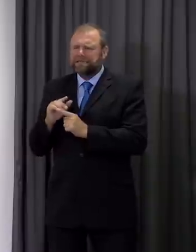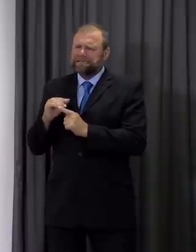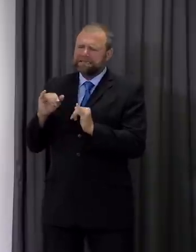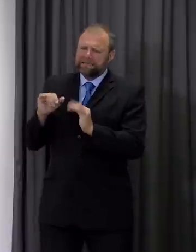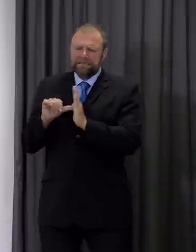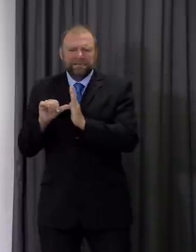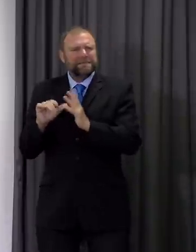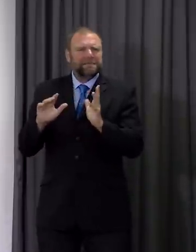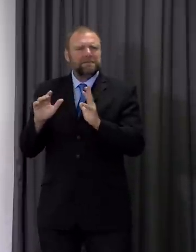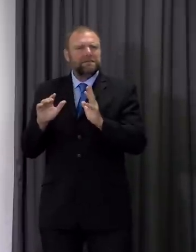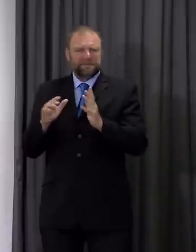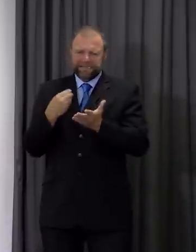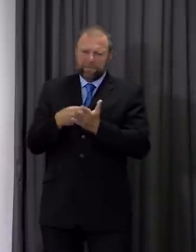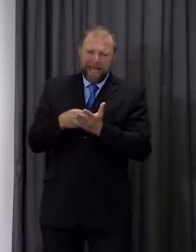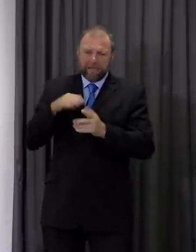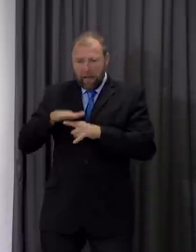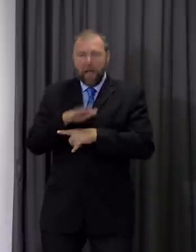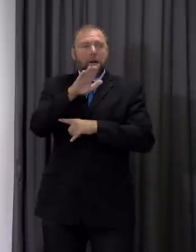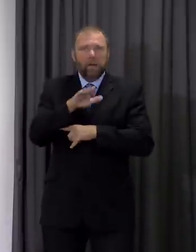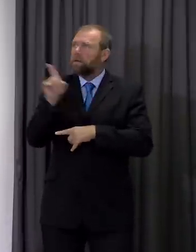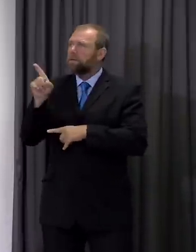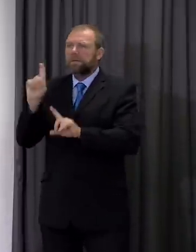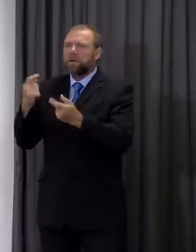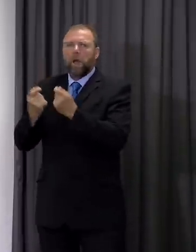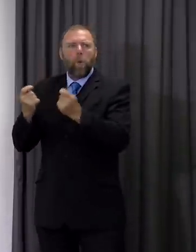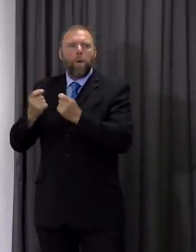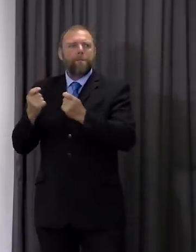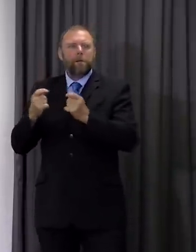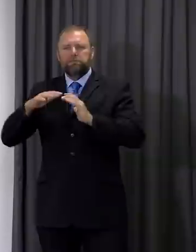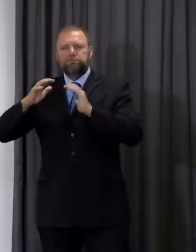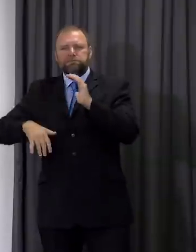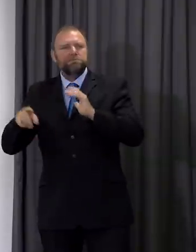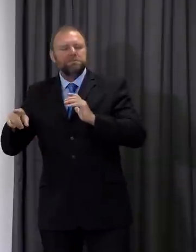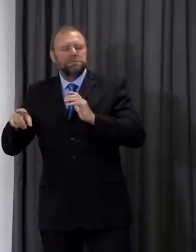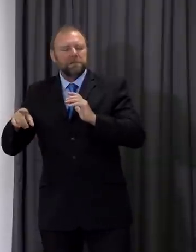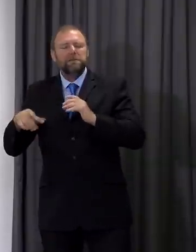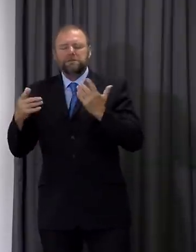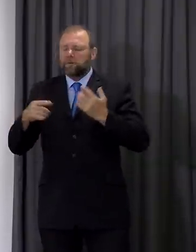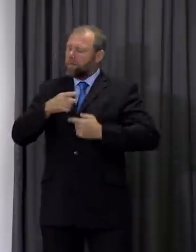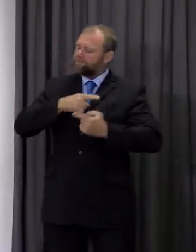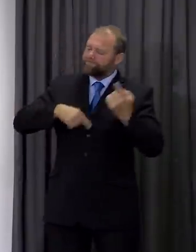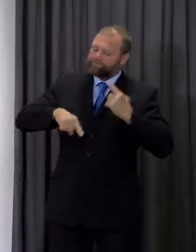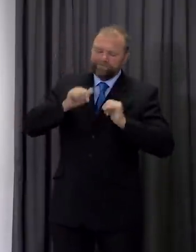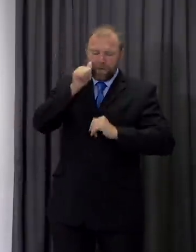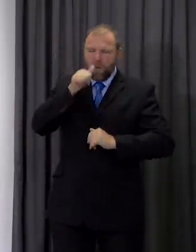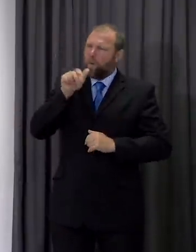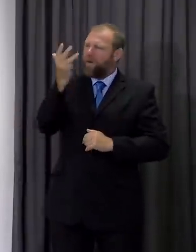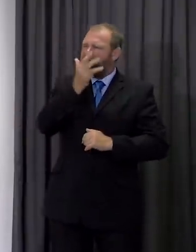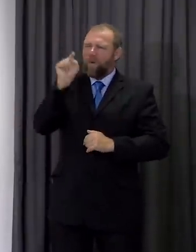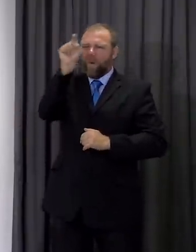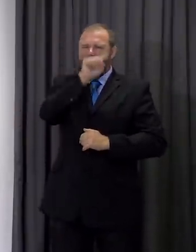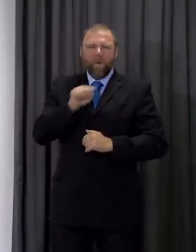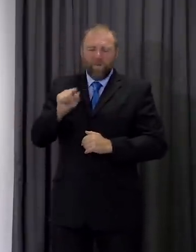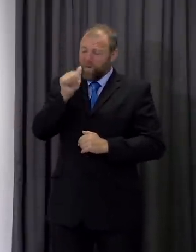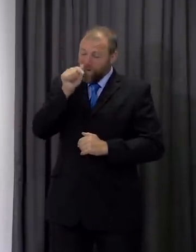itself up to deal with the demand. All of us have known, in all of the health departments across all four nations, that autumn and the winter